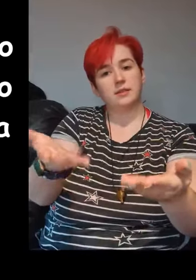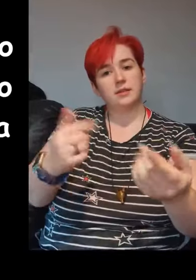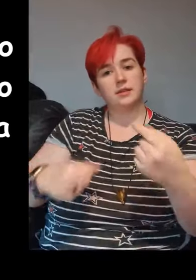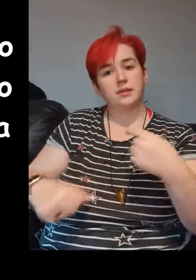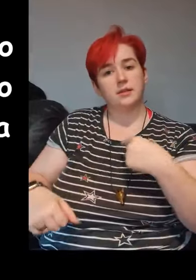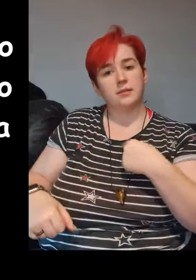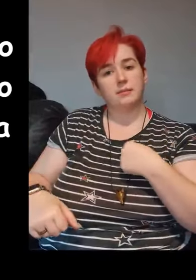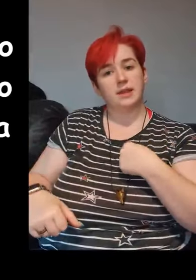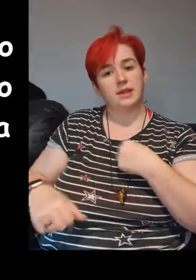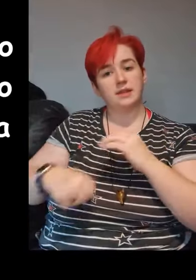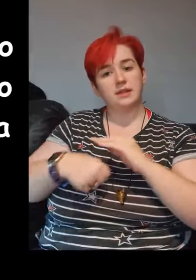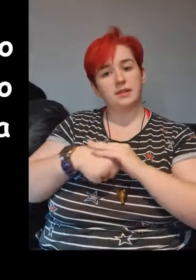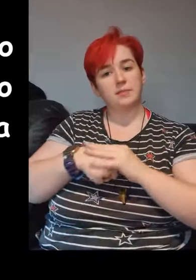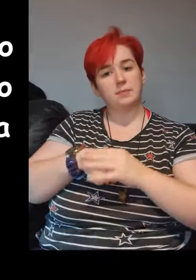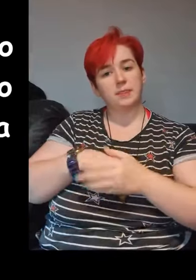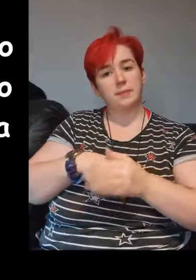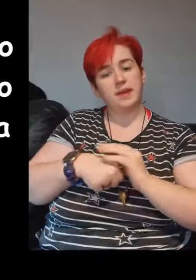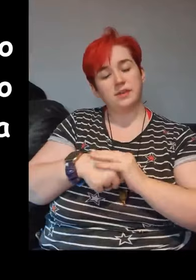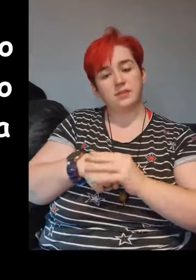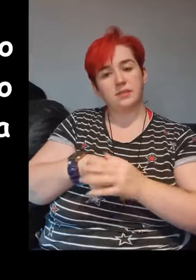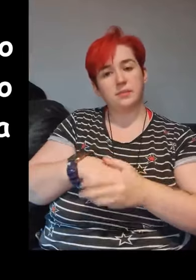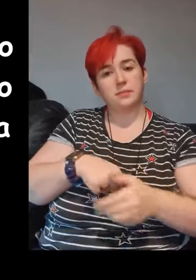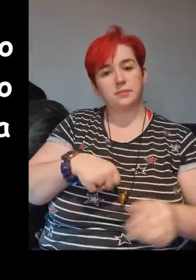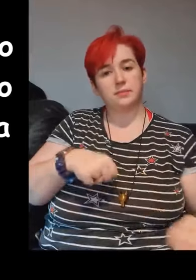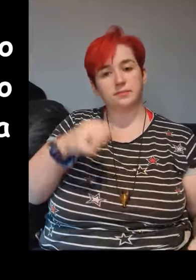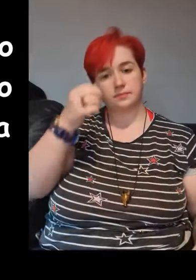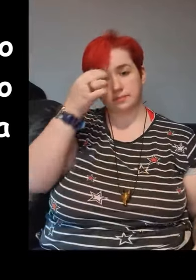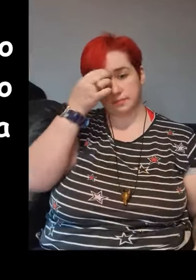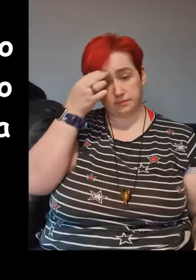me a pet